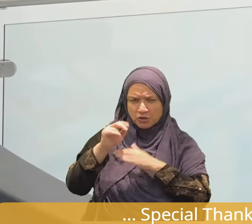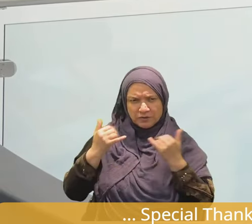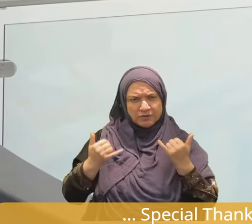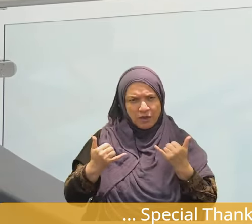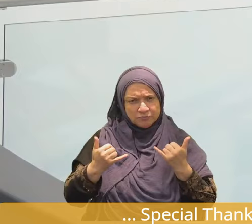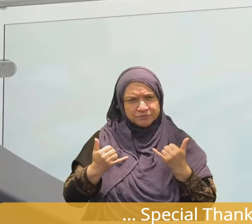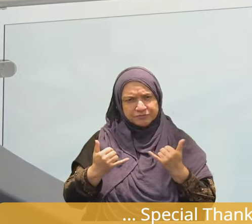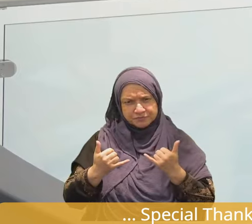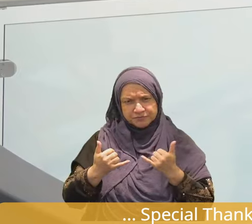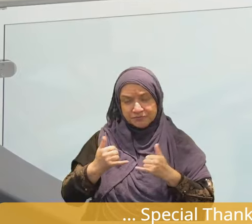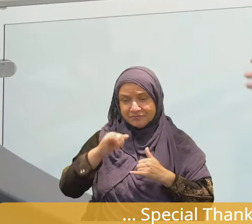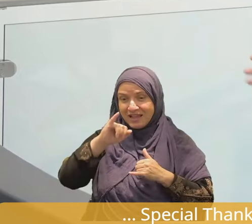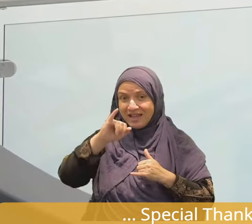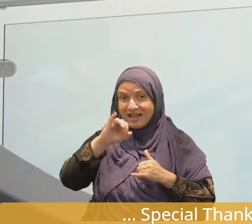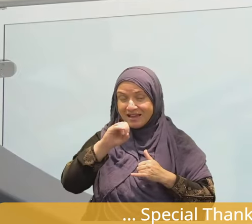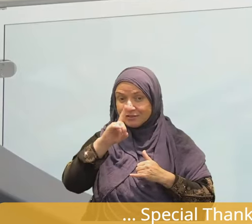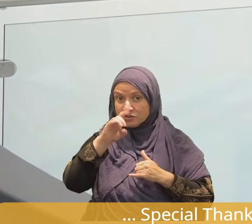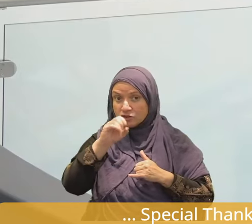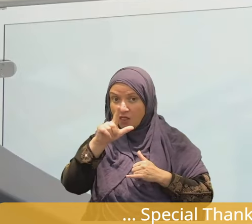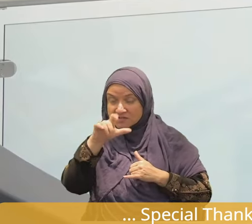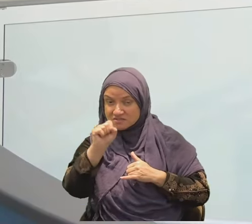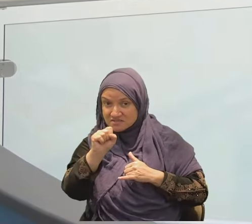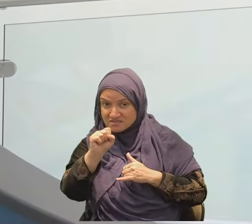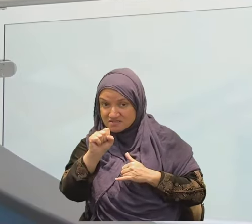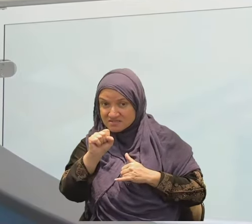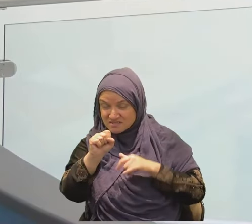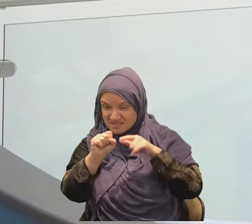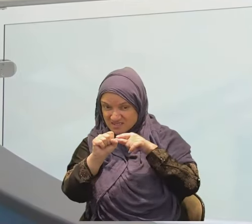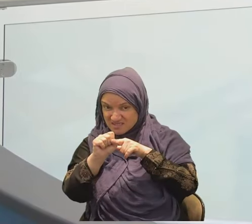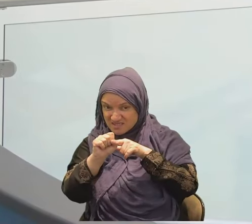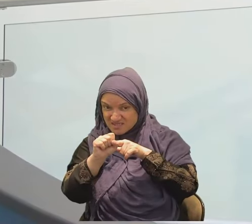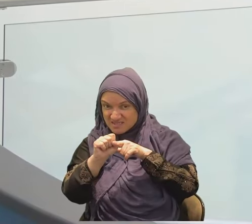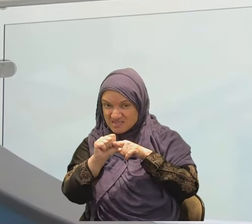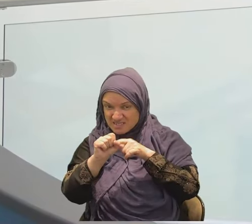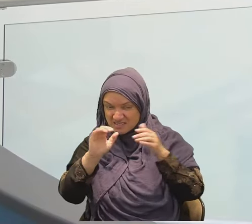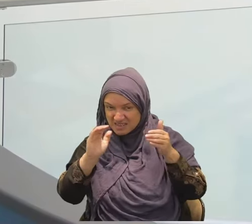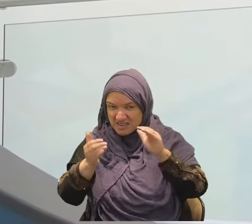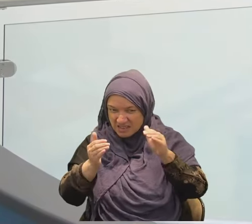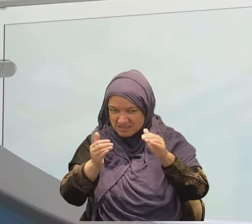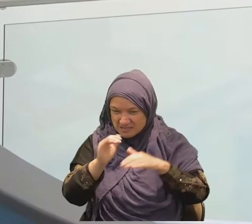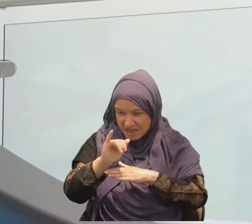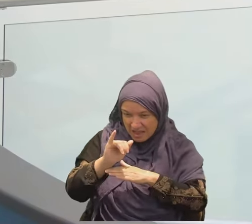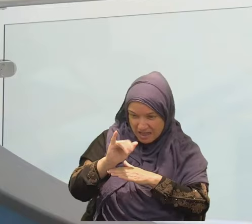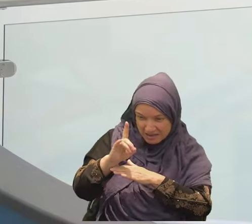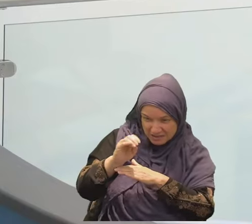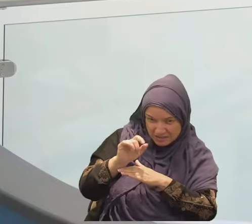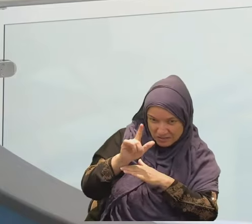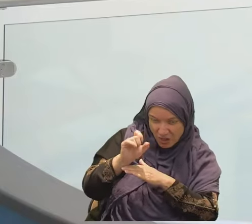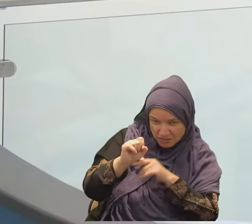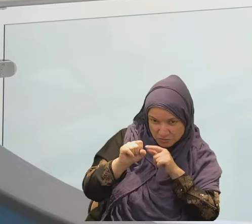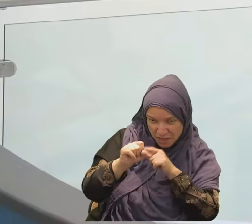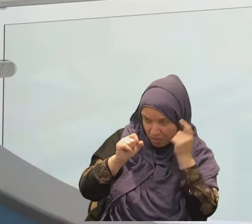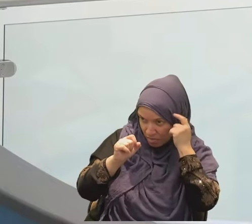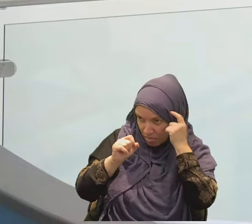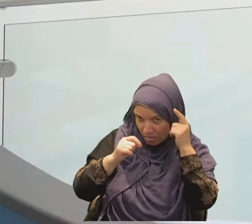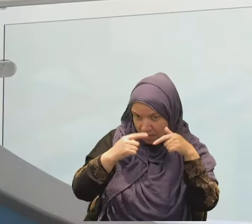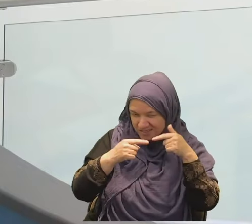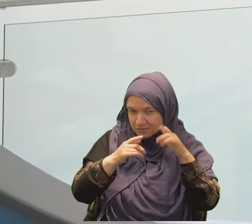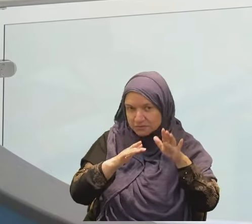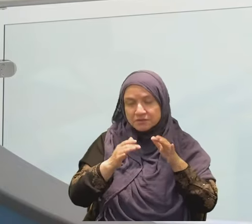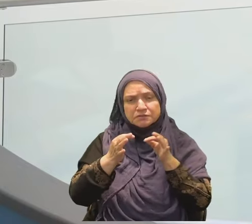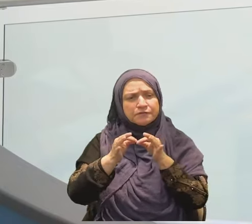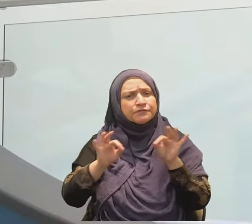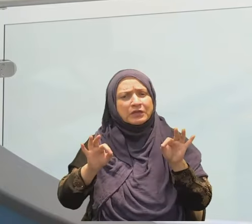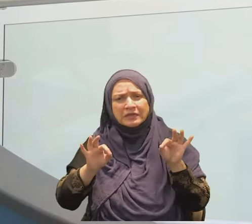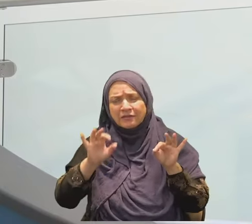Islam versus feminism, Islam versus masculism. And there are many isms andologies which are confusing our young kids. Free class every Thursday after Salat al-Isha. Please come.